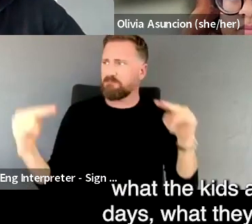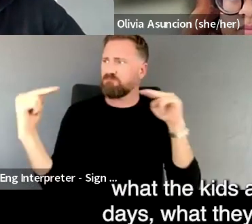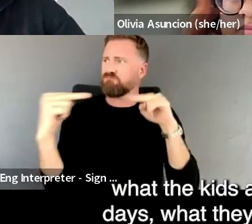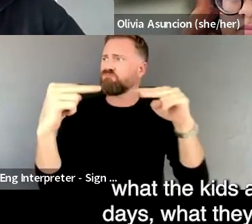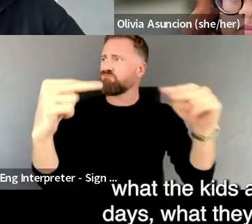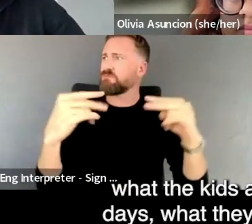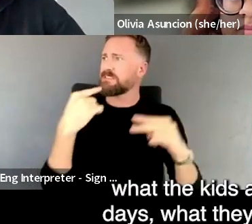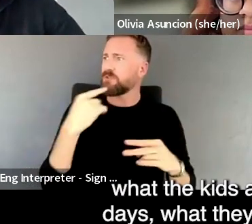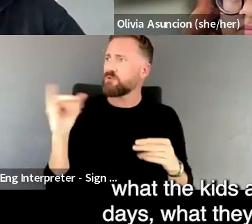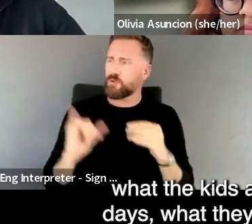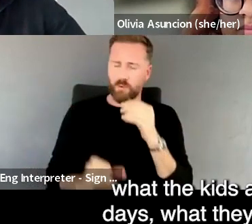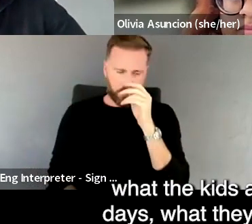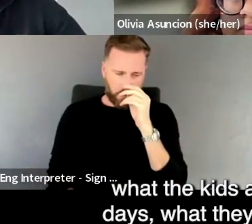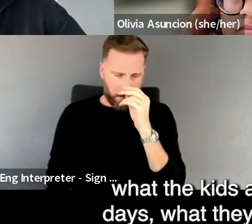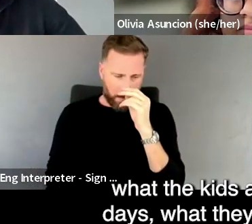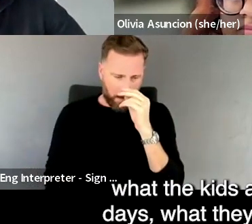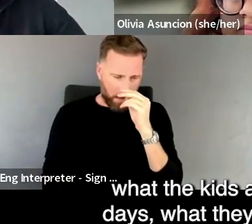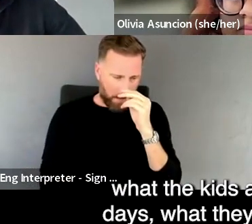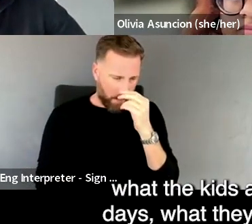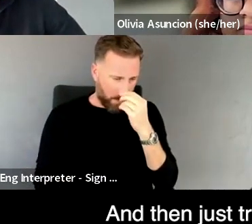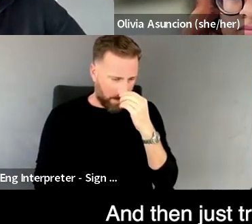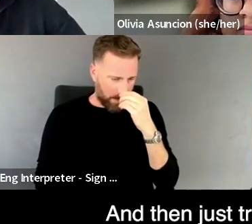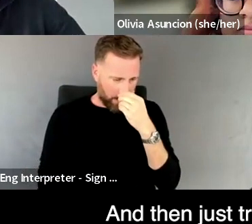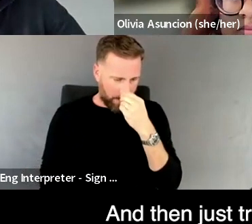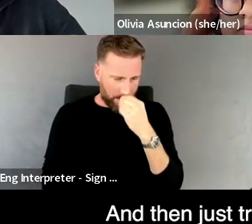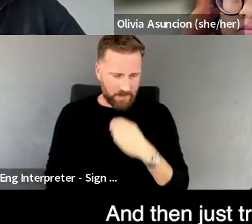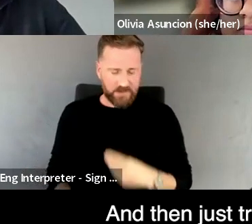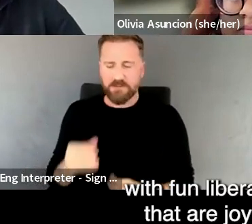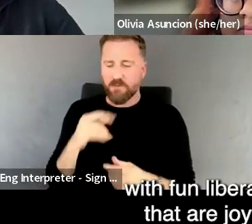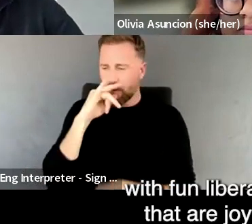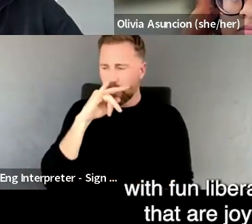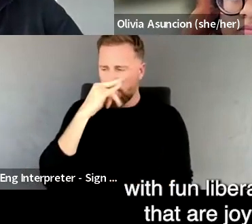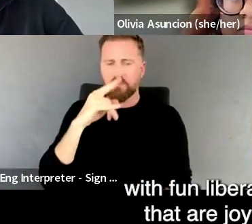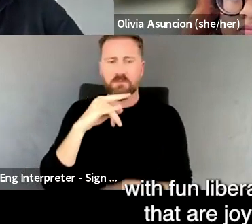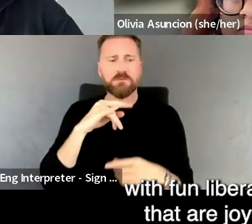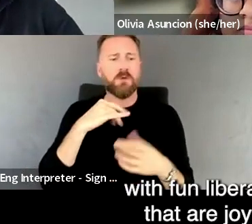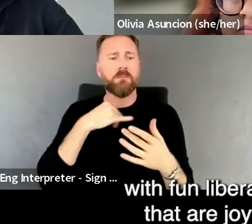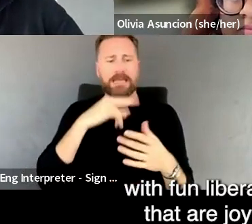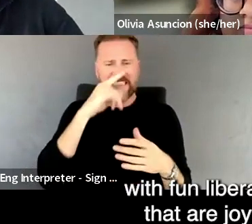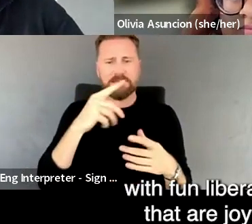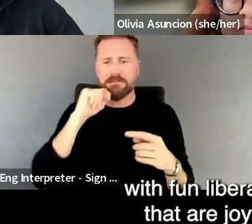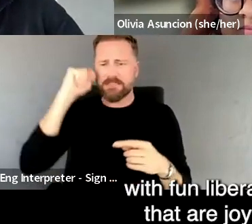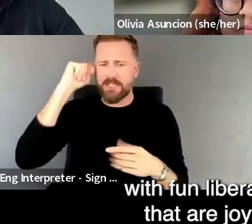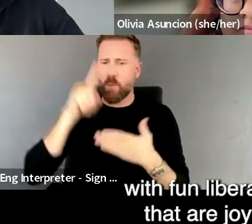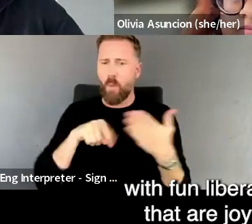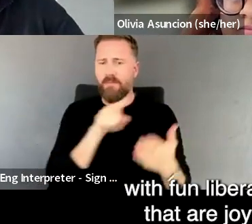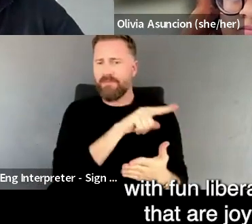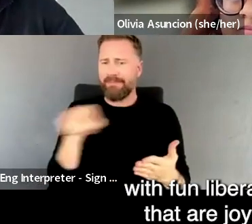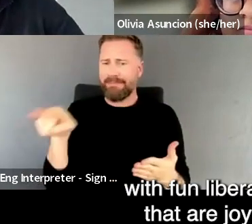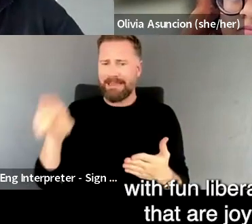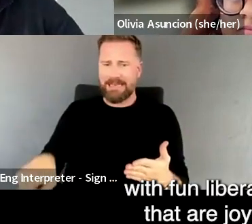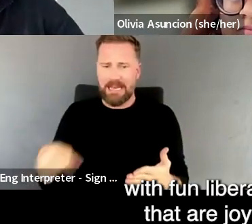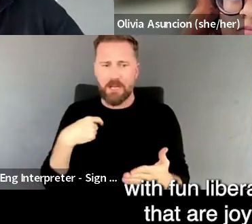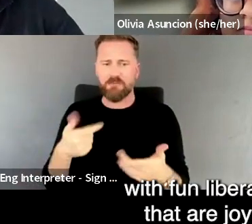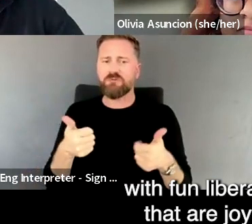the kids and teens these days, what they need and want, and then just trying to come up with fun laboratory solutions,